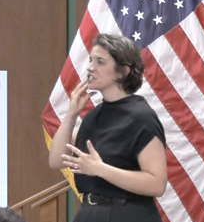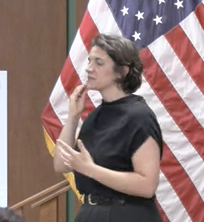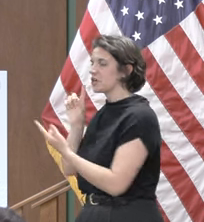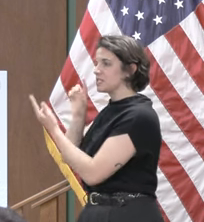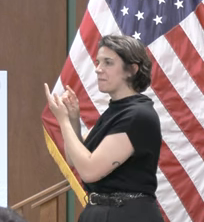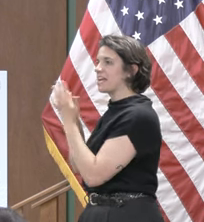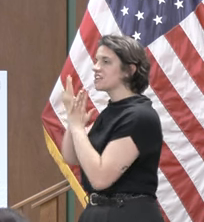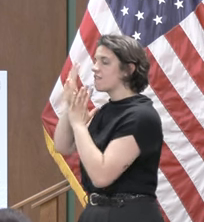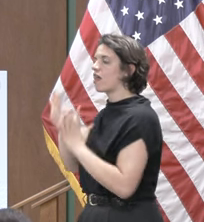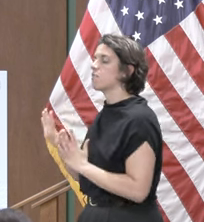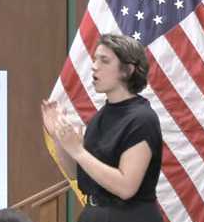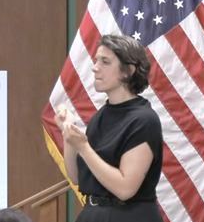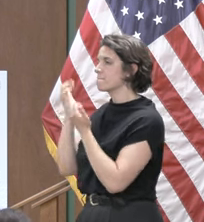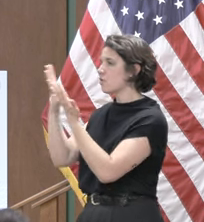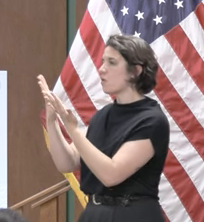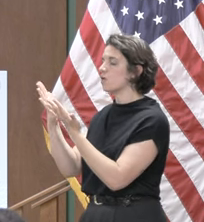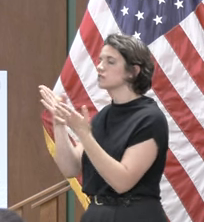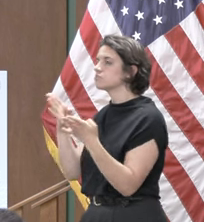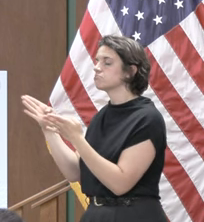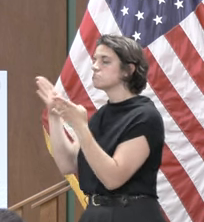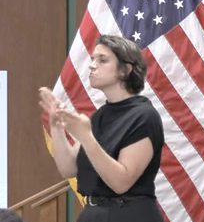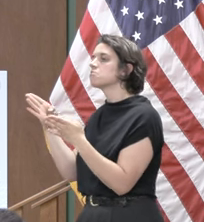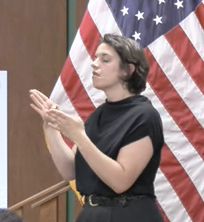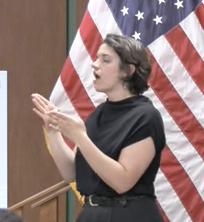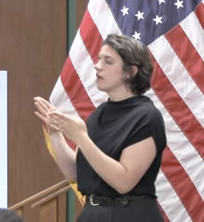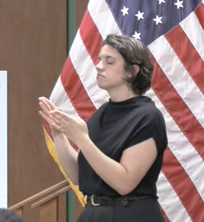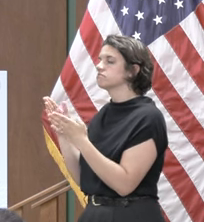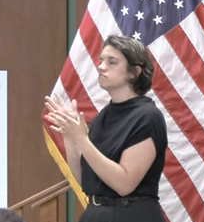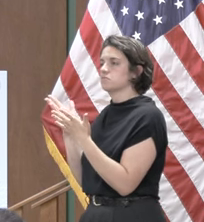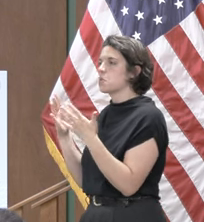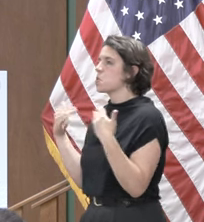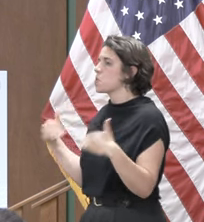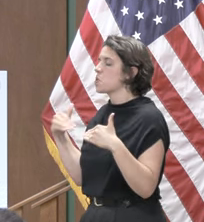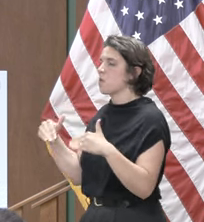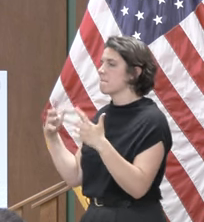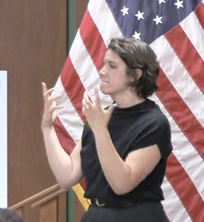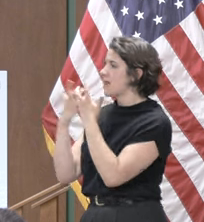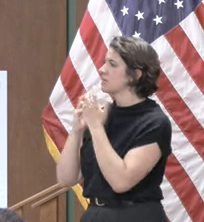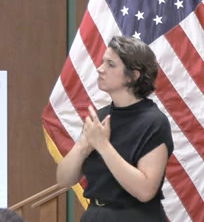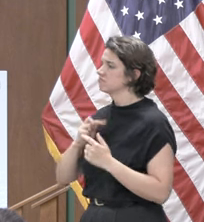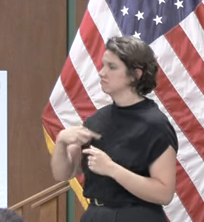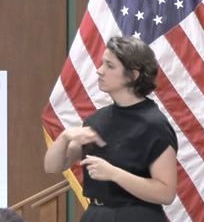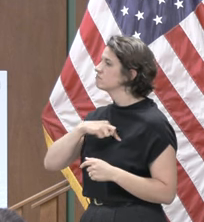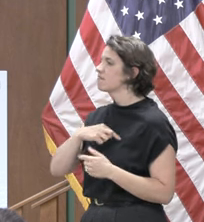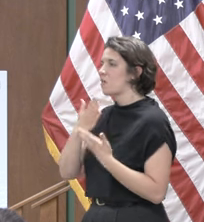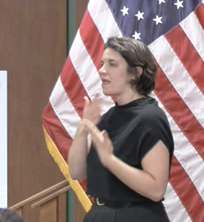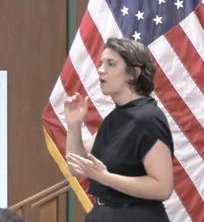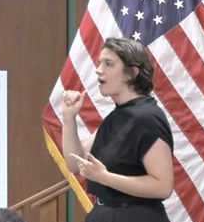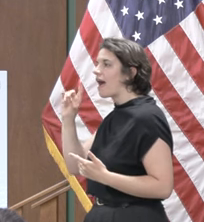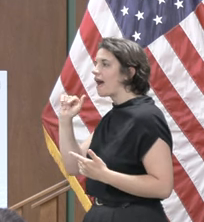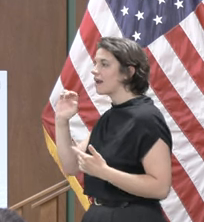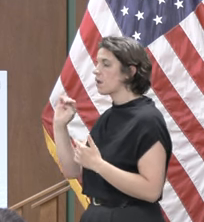even close to that so uh greatly appreciated uh adam and your your entire team